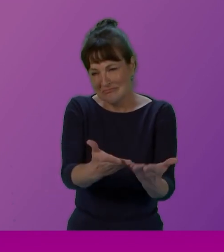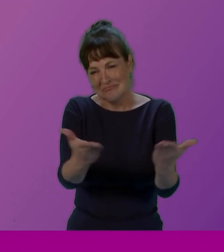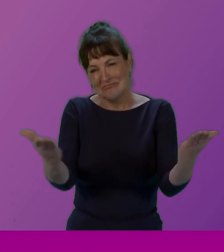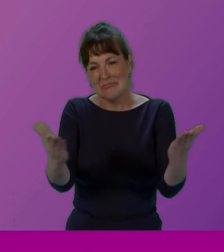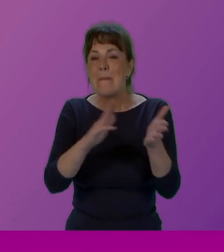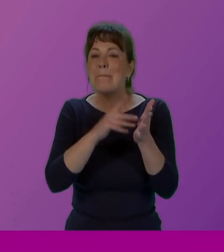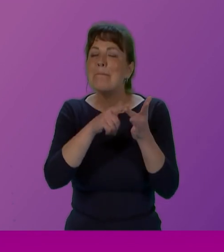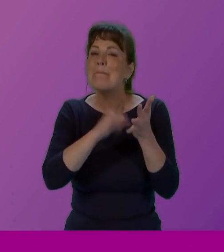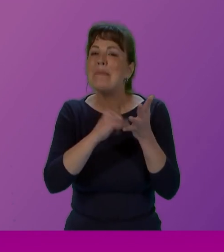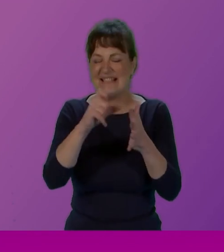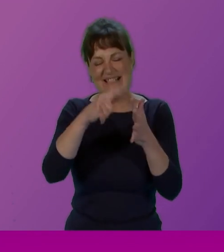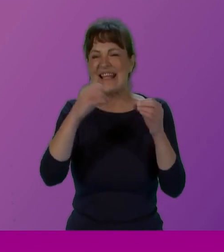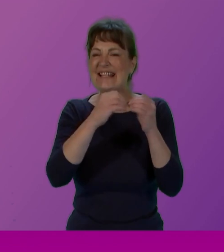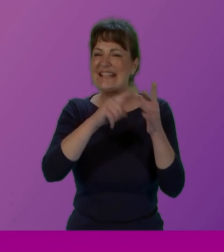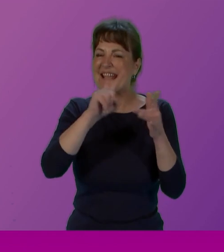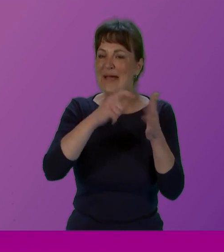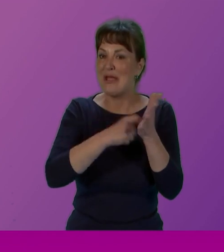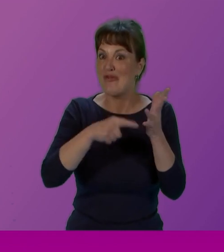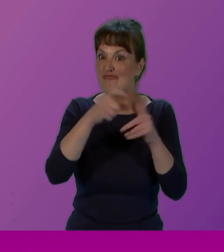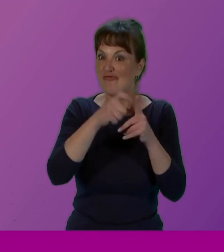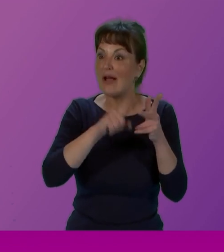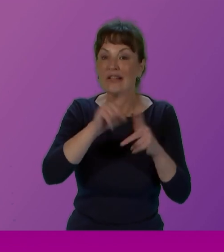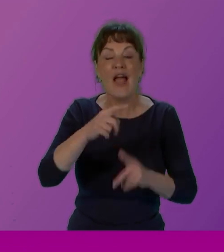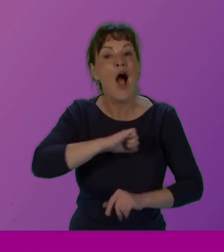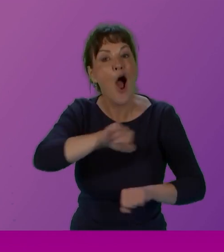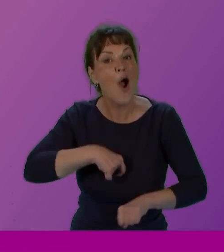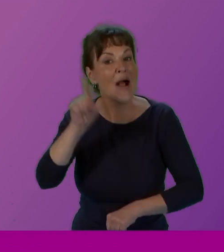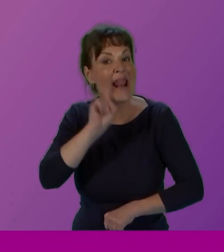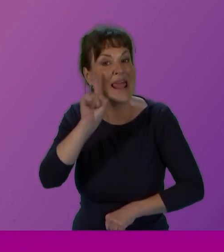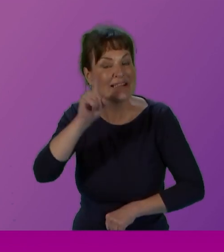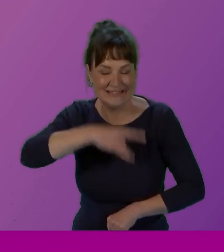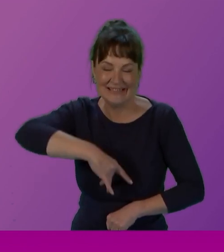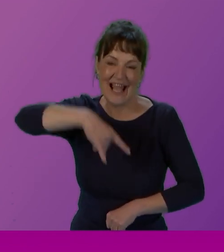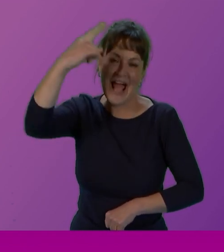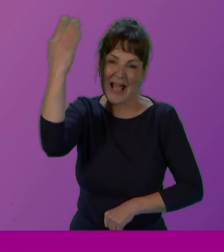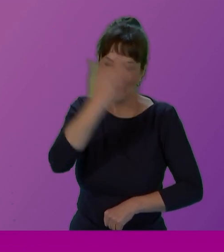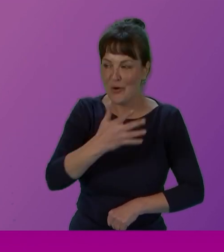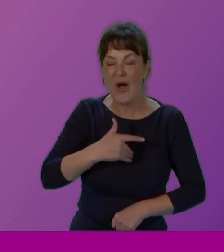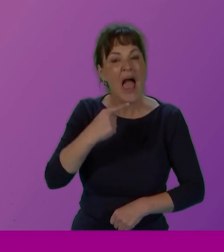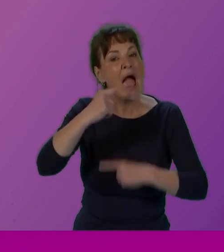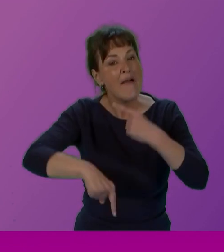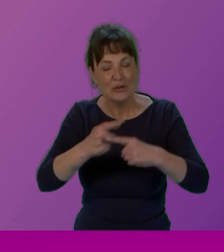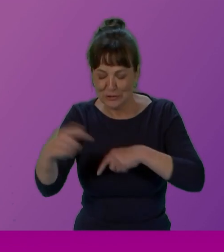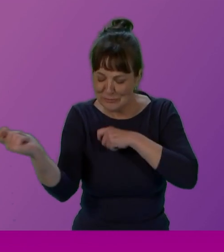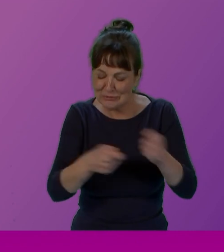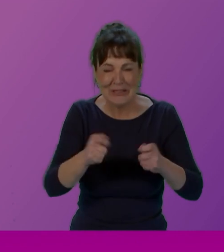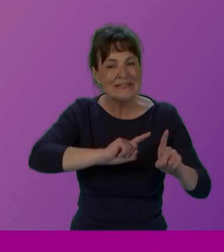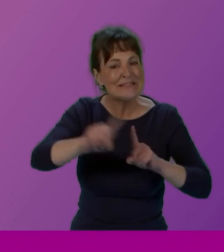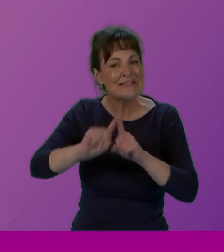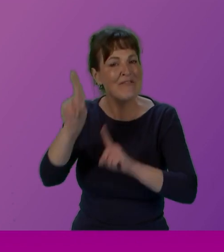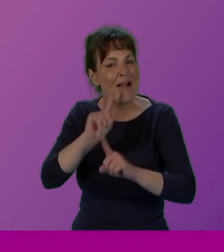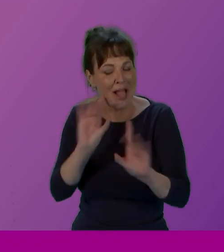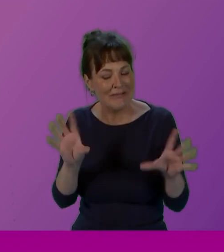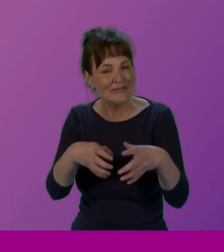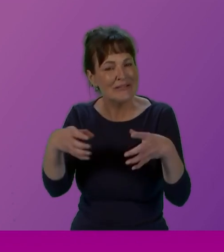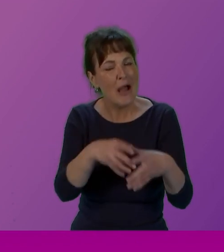Debbie Ruddy here, of our ladies' high school, here again. She brings different girls every year. And she brings a